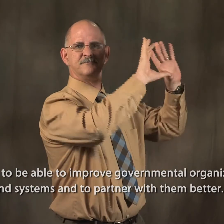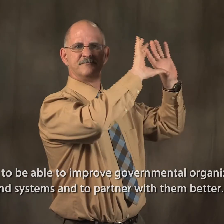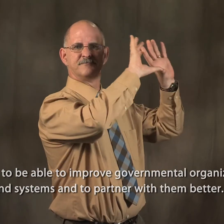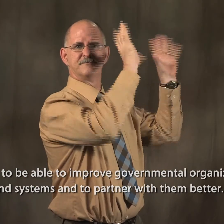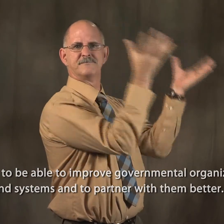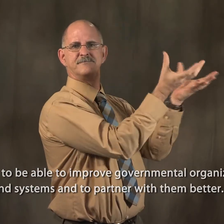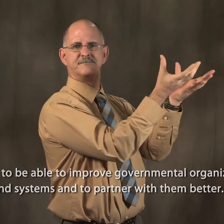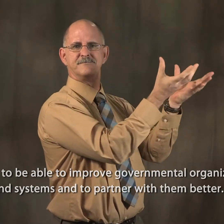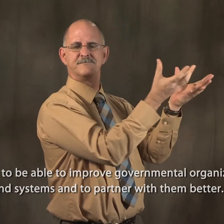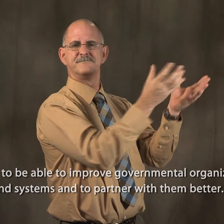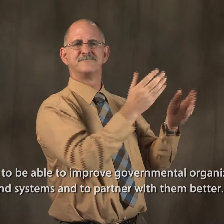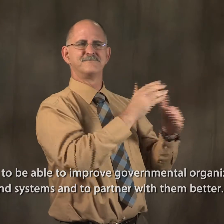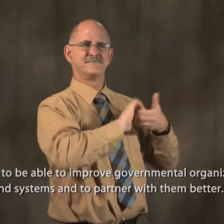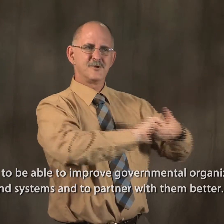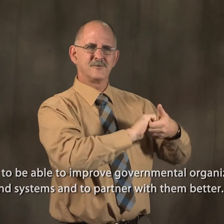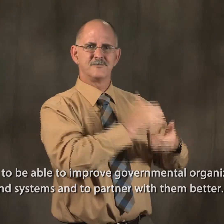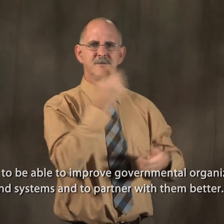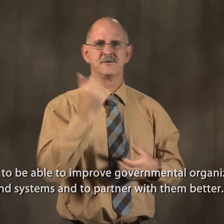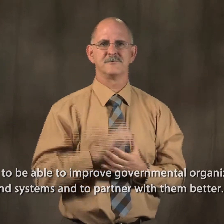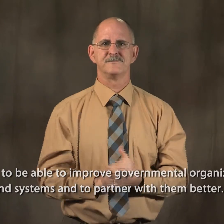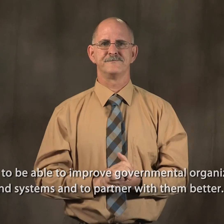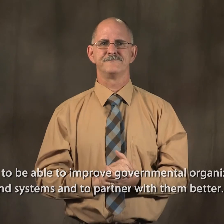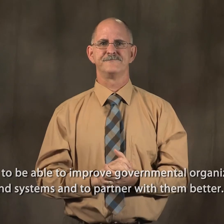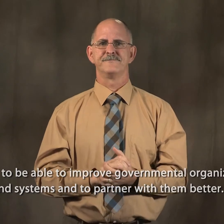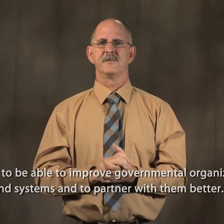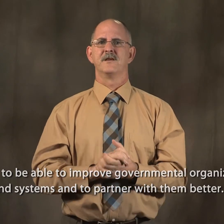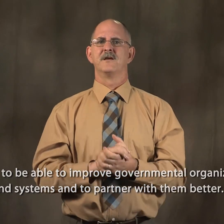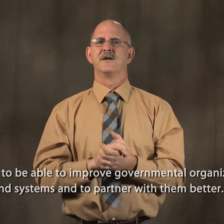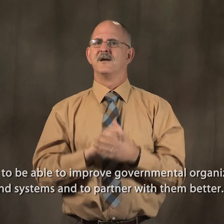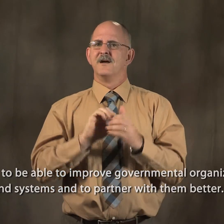organizations and systems and to partner with them better.